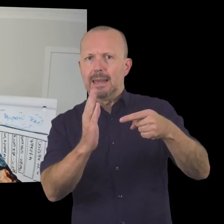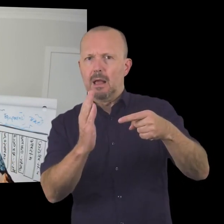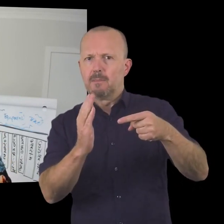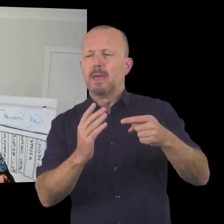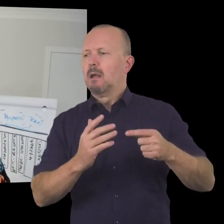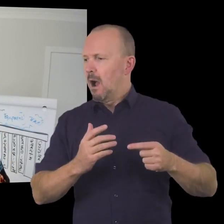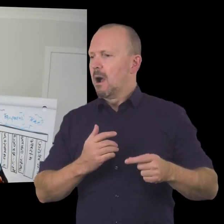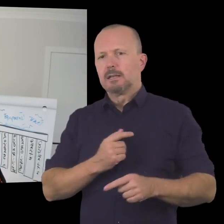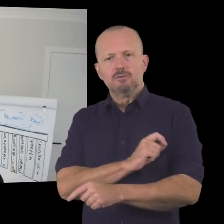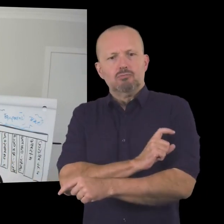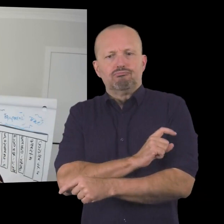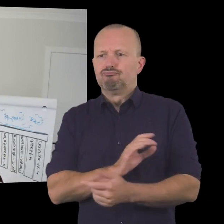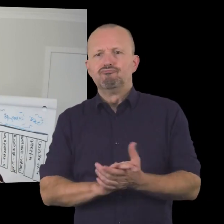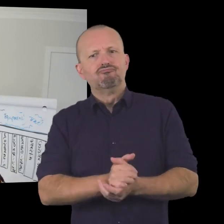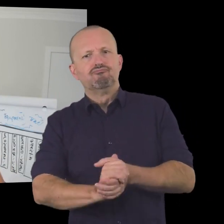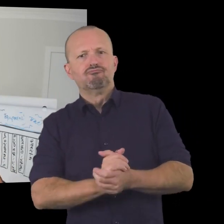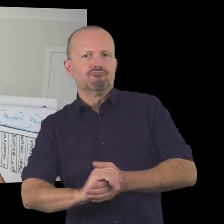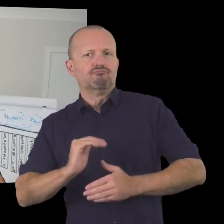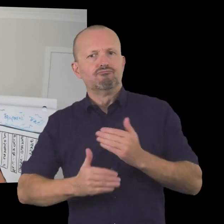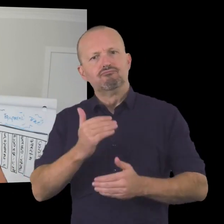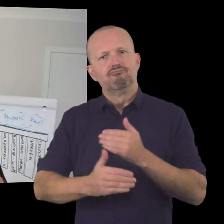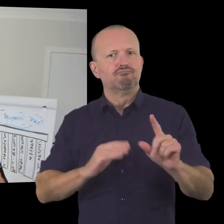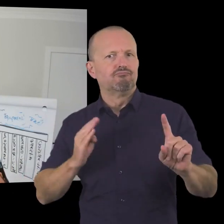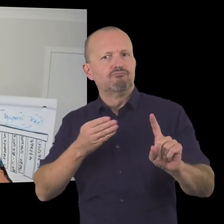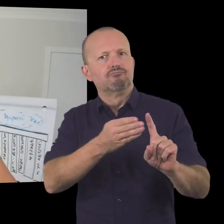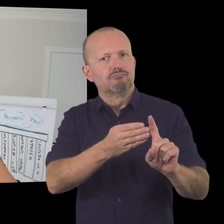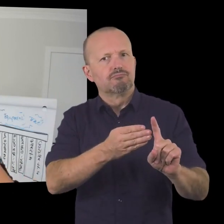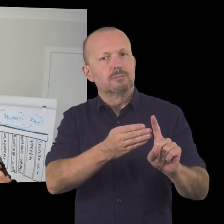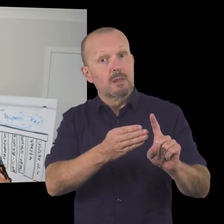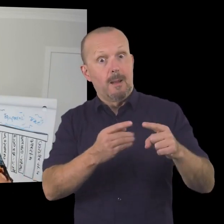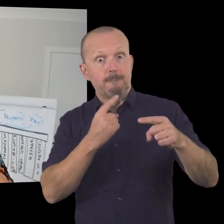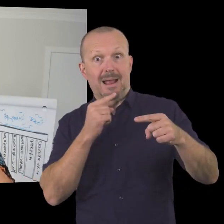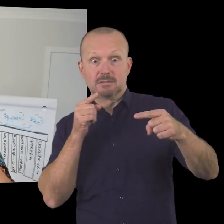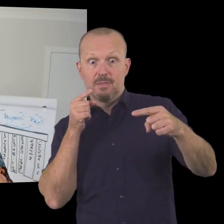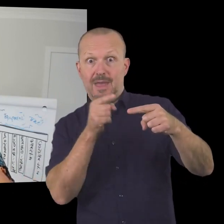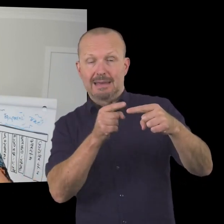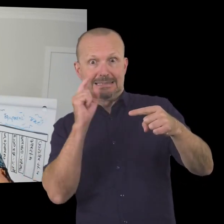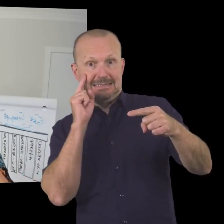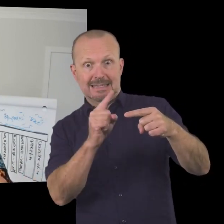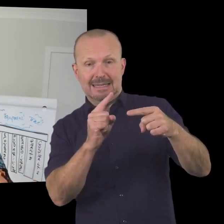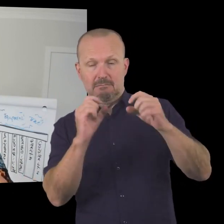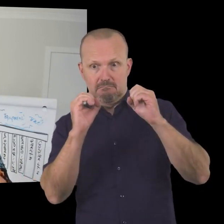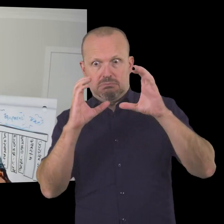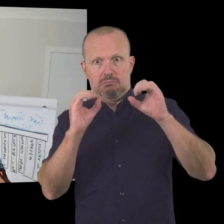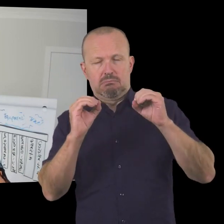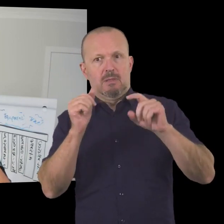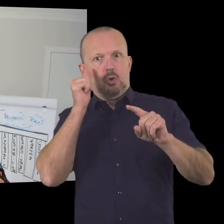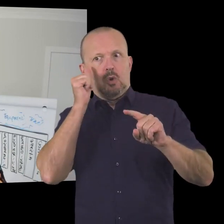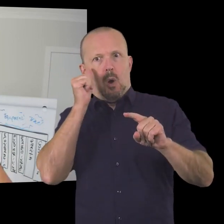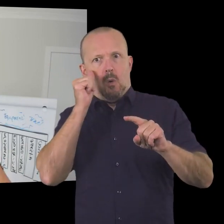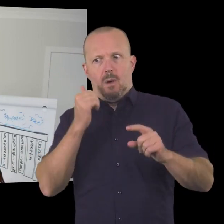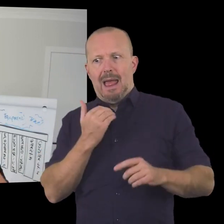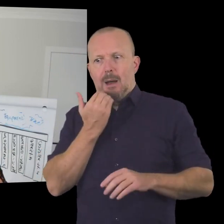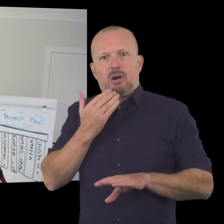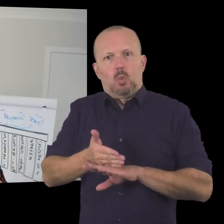towards achieving that goal uh but also setting the goal will give you a real good indication of what level of activity you'll need to have